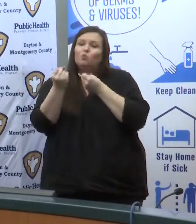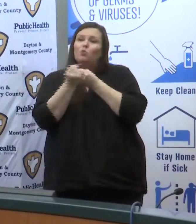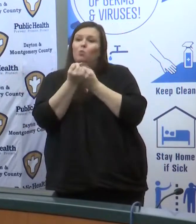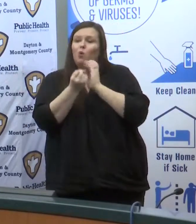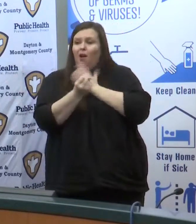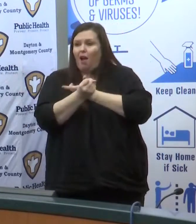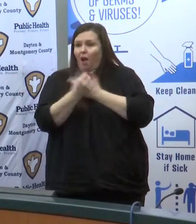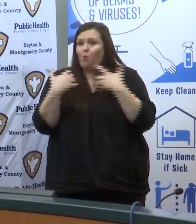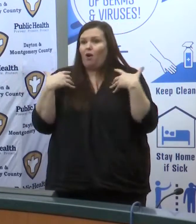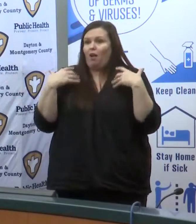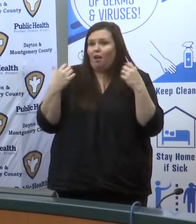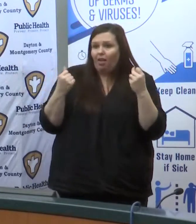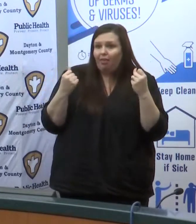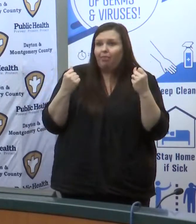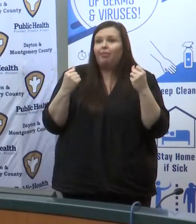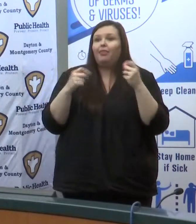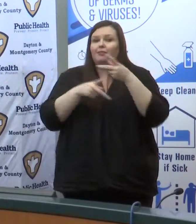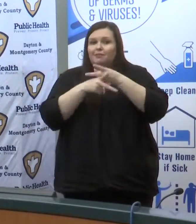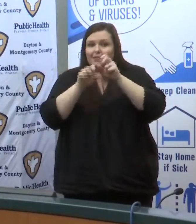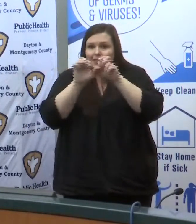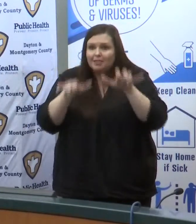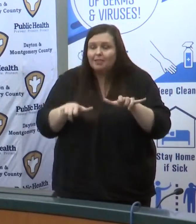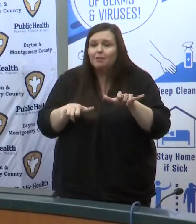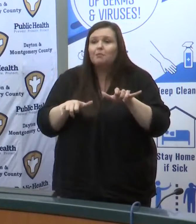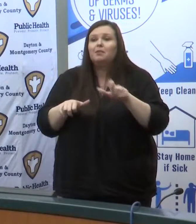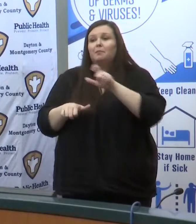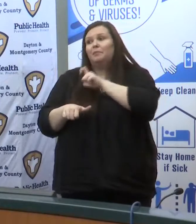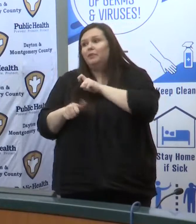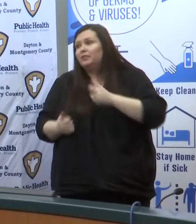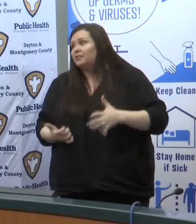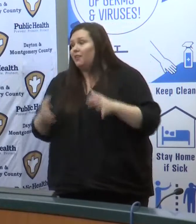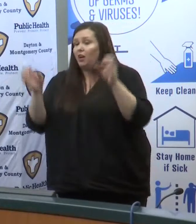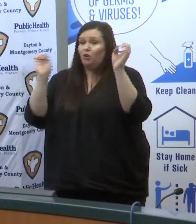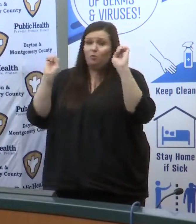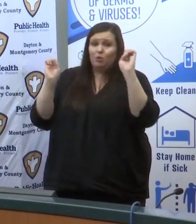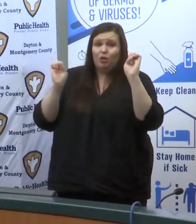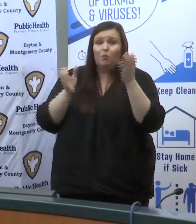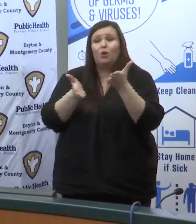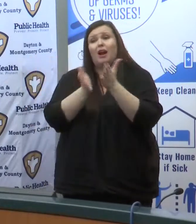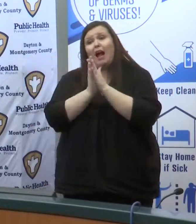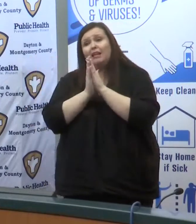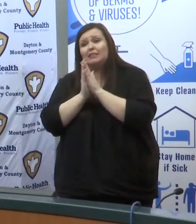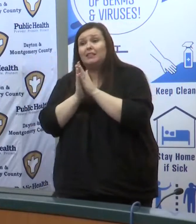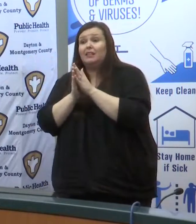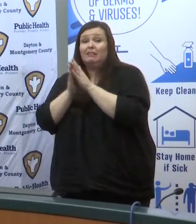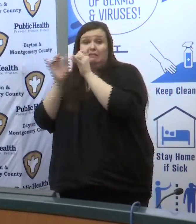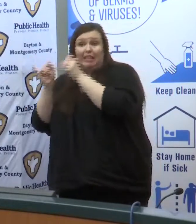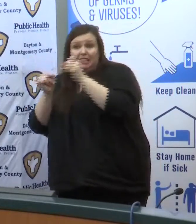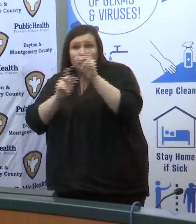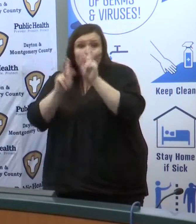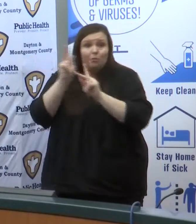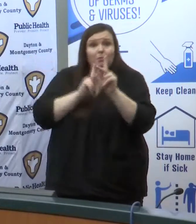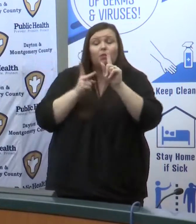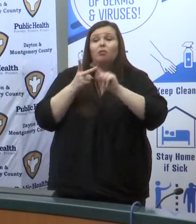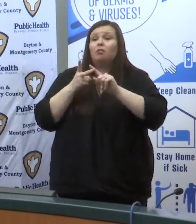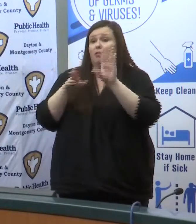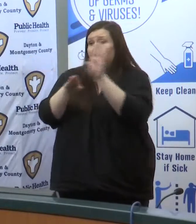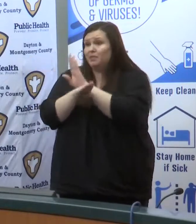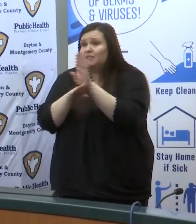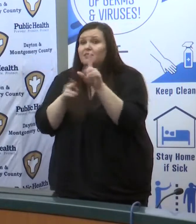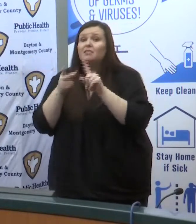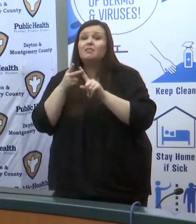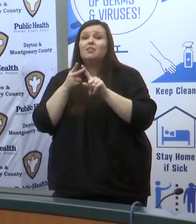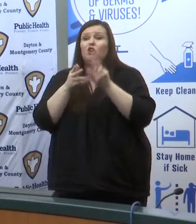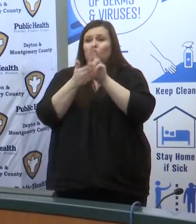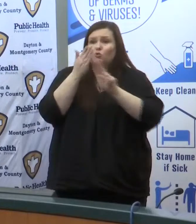health care facilities and our first responders and we're making this plea to individuals to businesses to our universities to our to